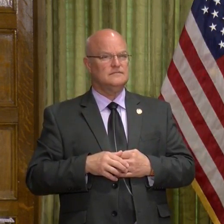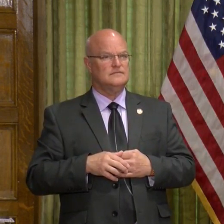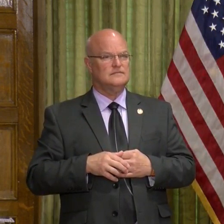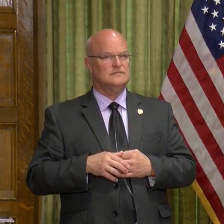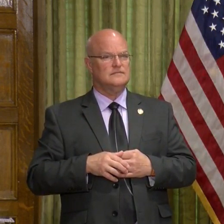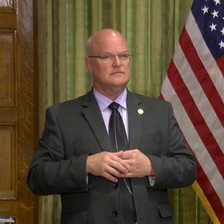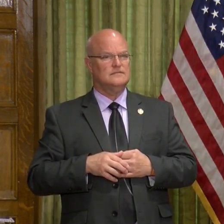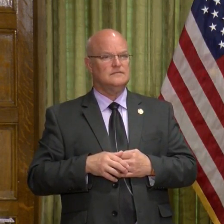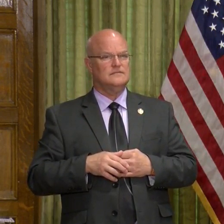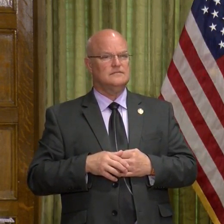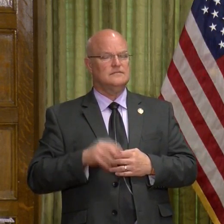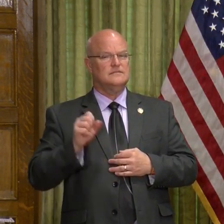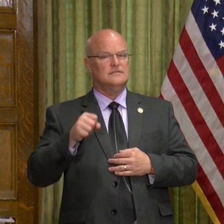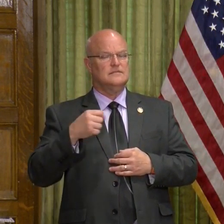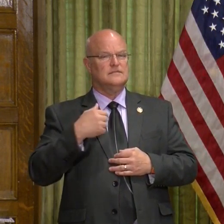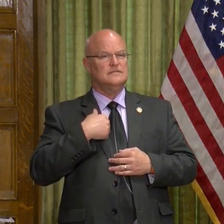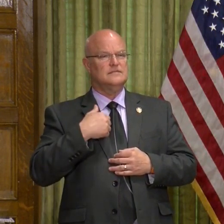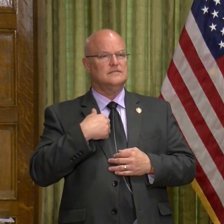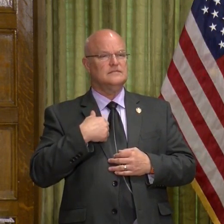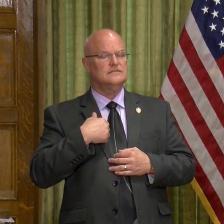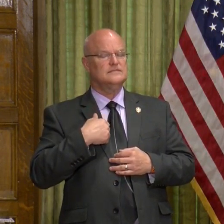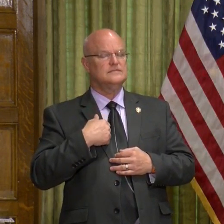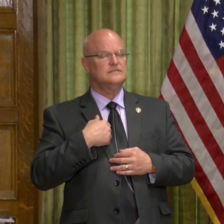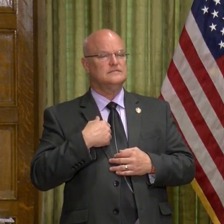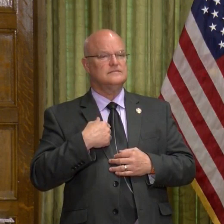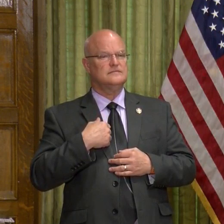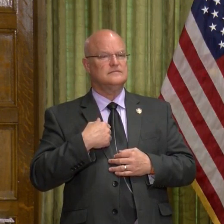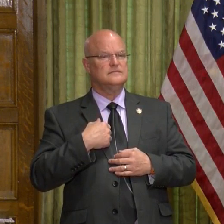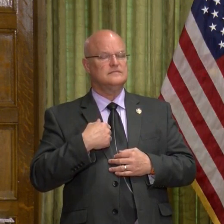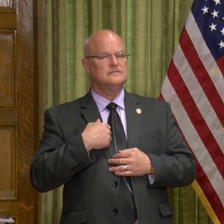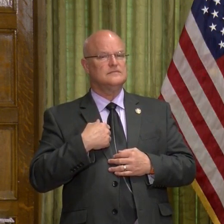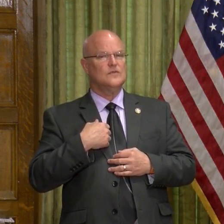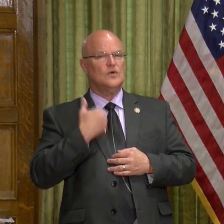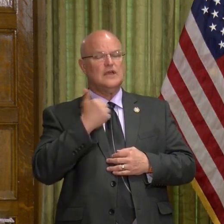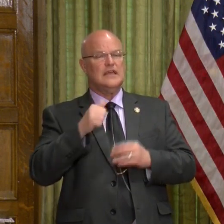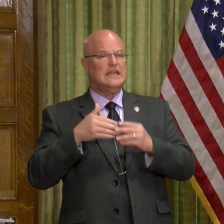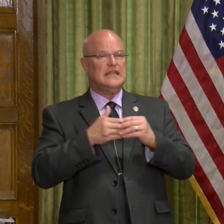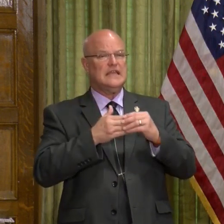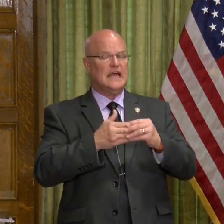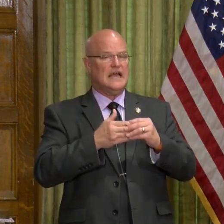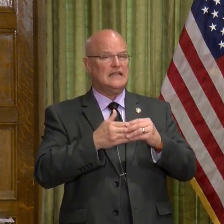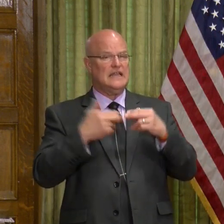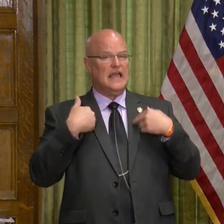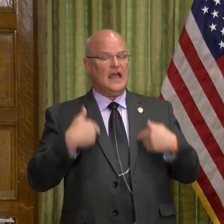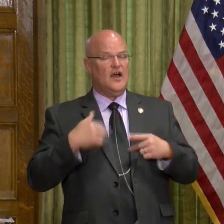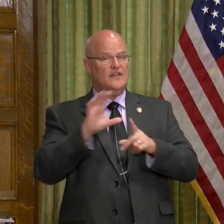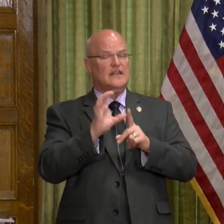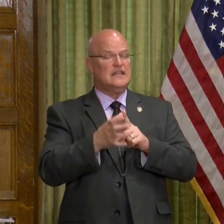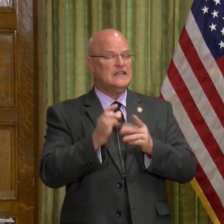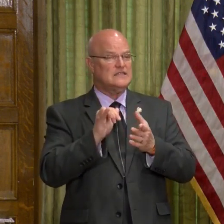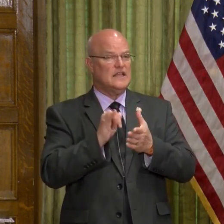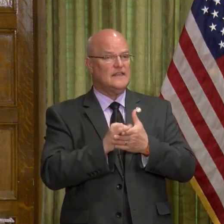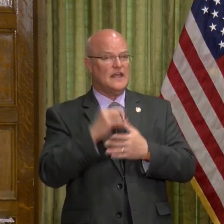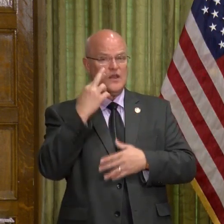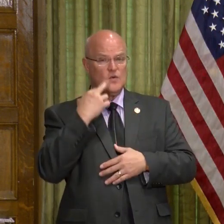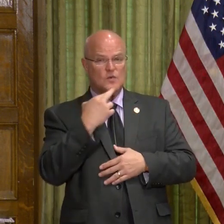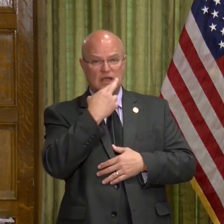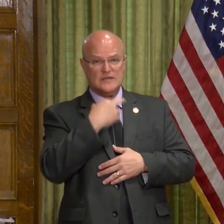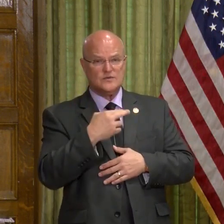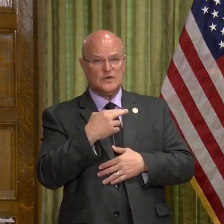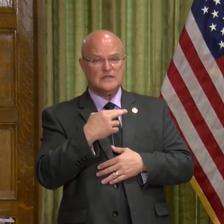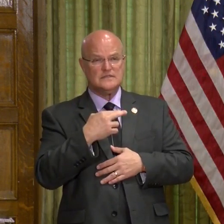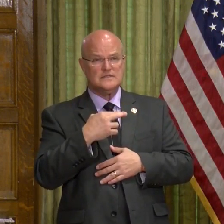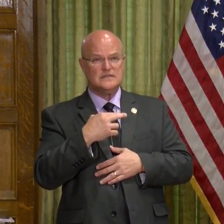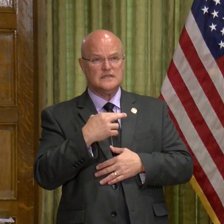Yes, Governor. Hi. Now, Dominguez here. It will be any kind of health conditions that restaurants can